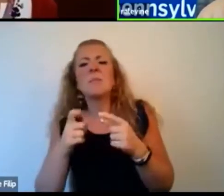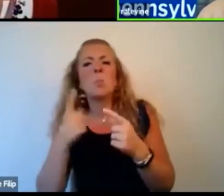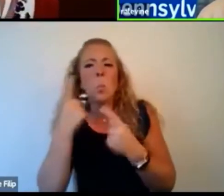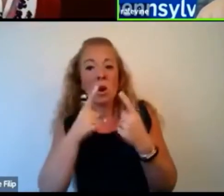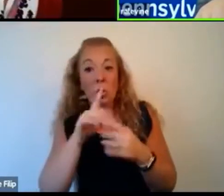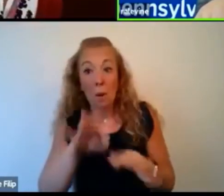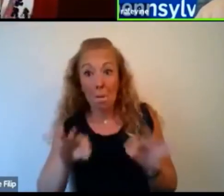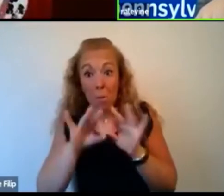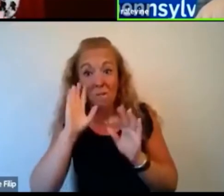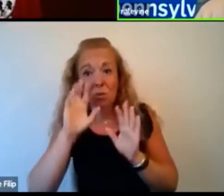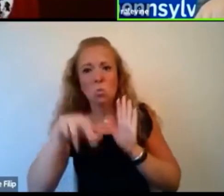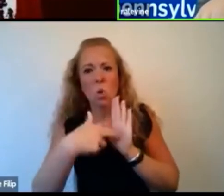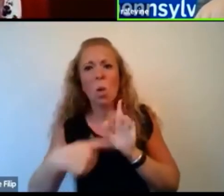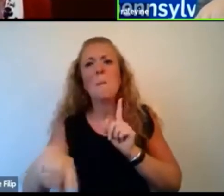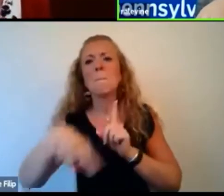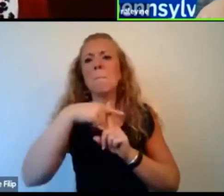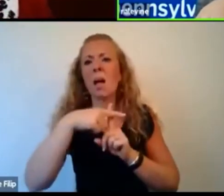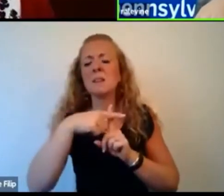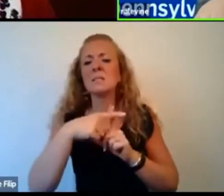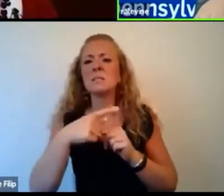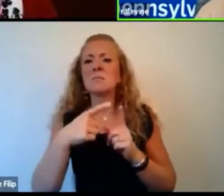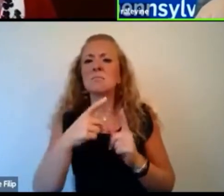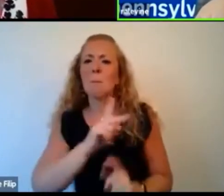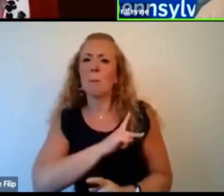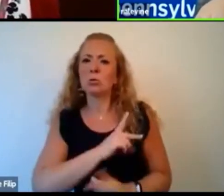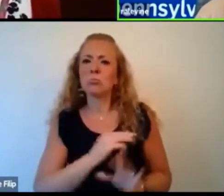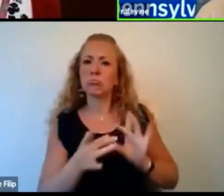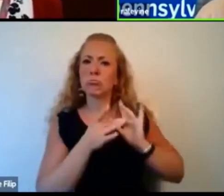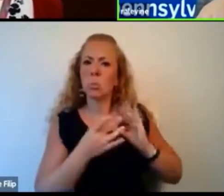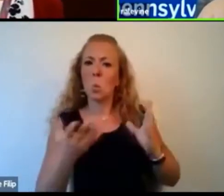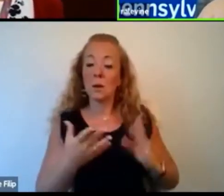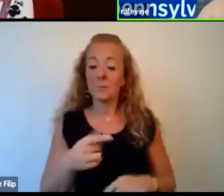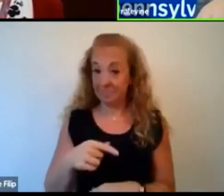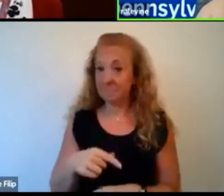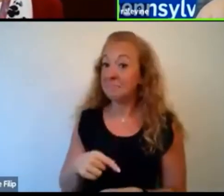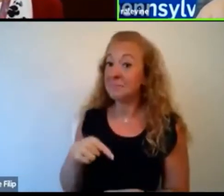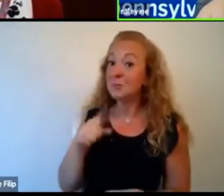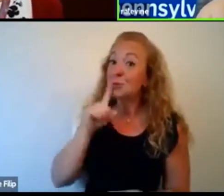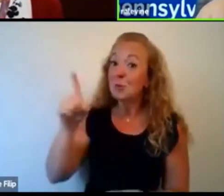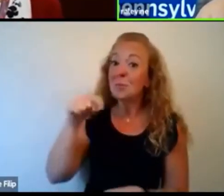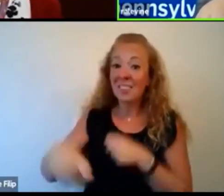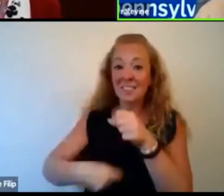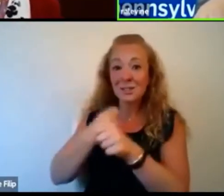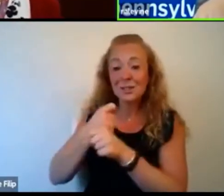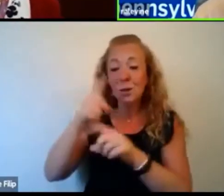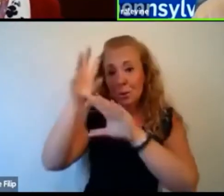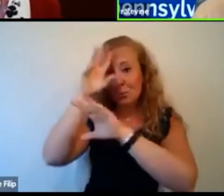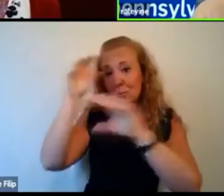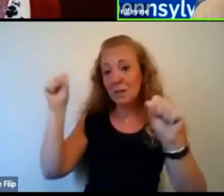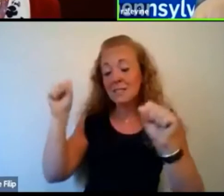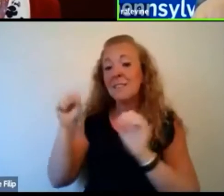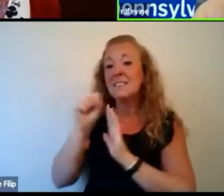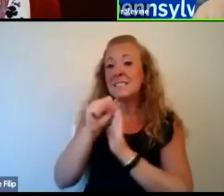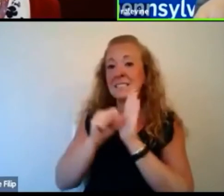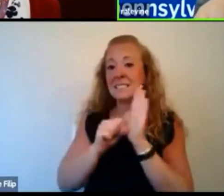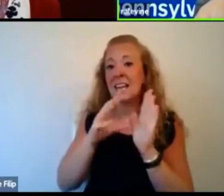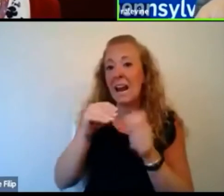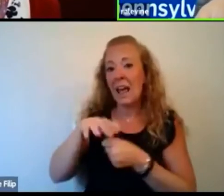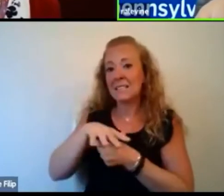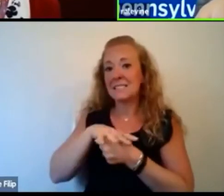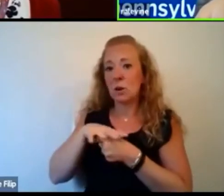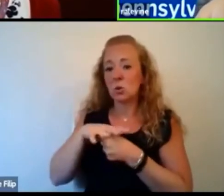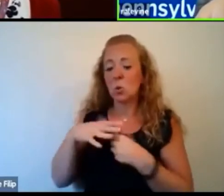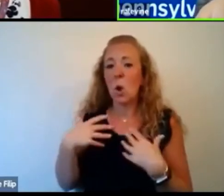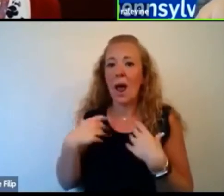Sure. So this year I am the president of the Association of State and Territorial Health Officials. So